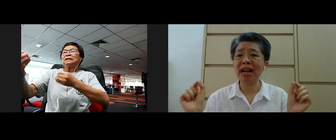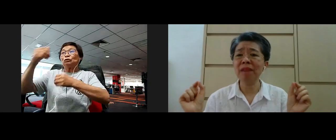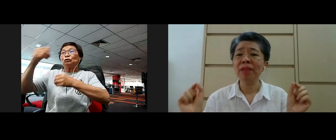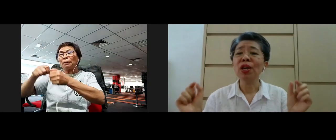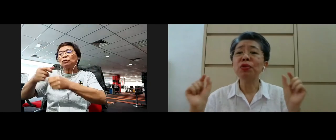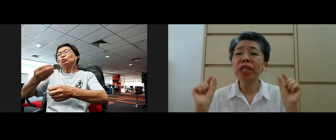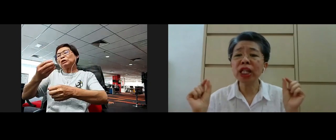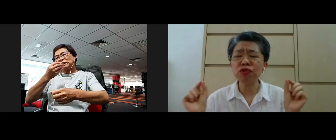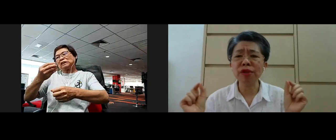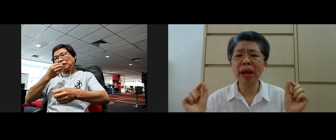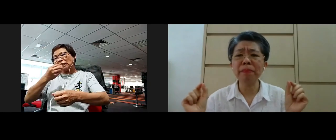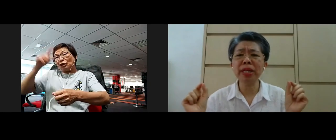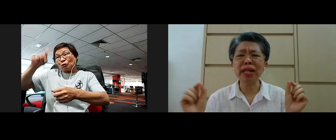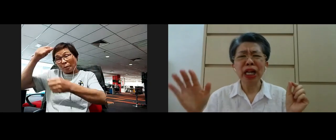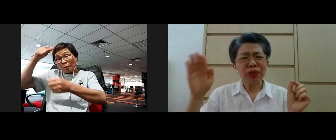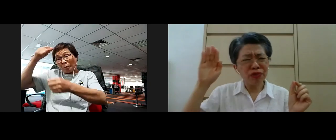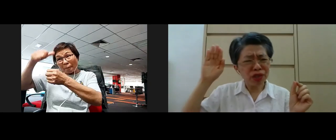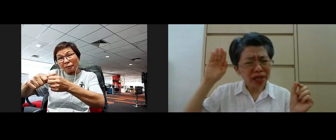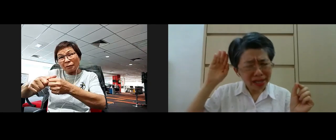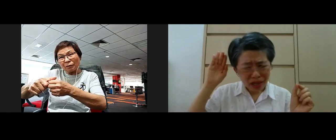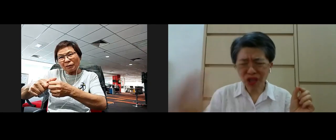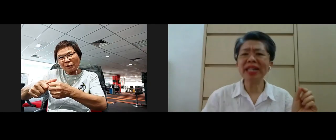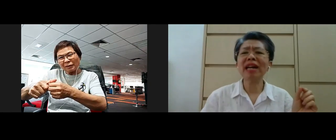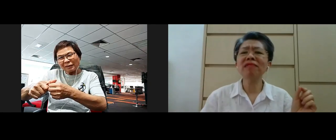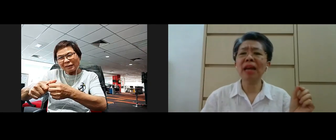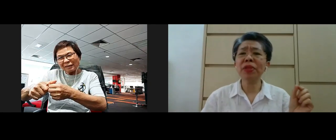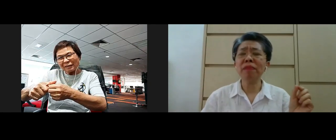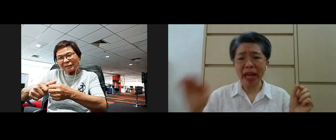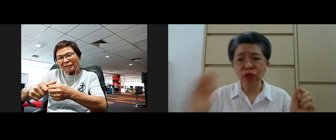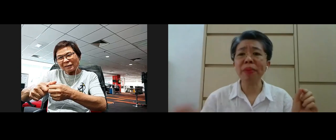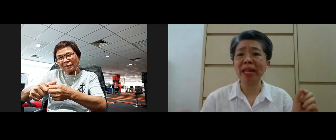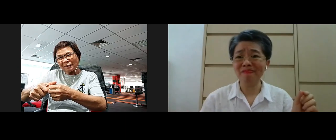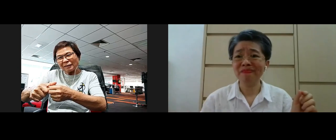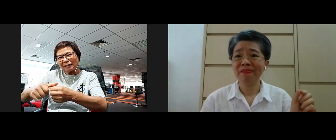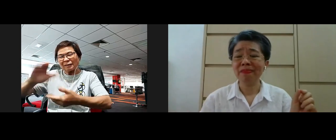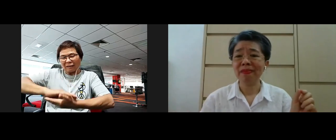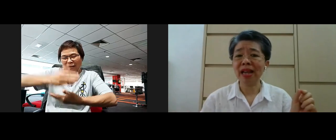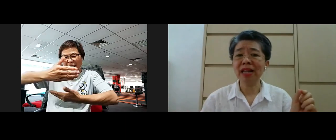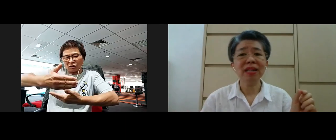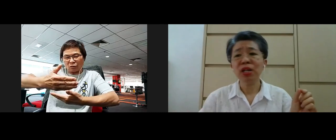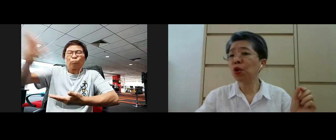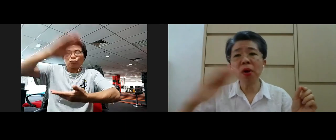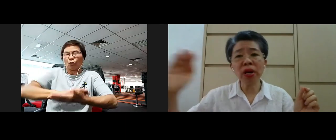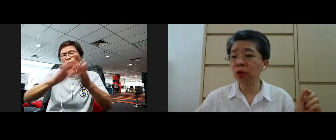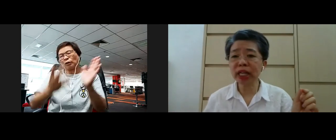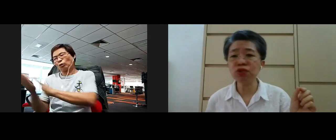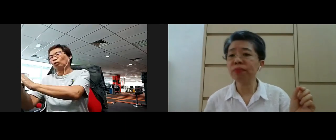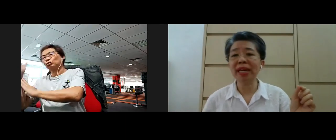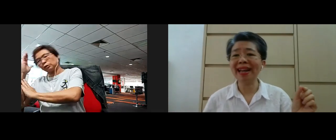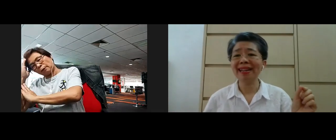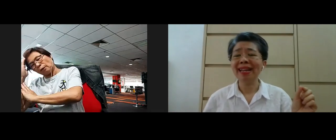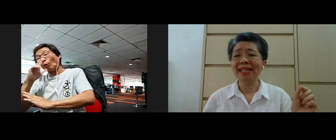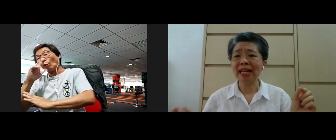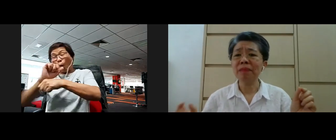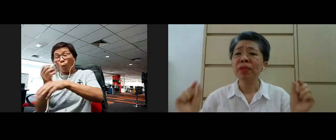yeah you need to remember to just shut down the laptop and go to bed yeah no point working